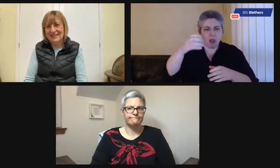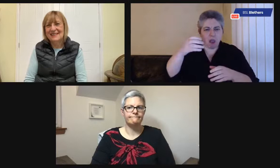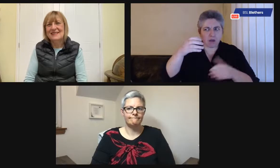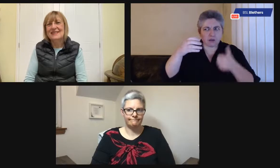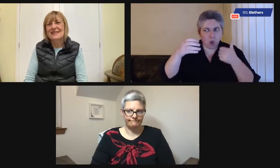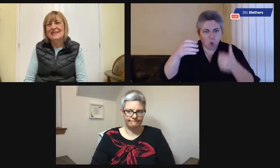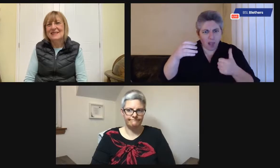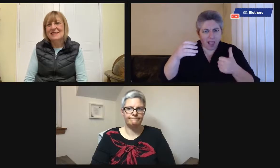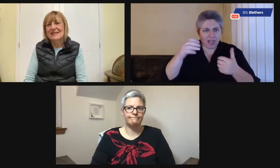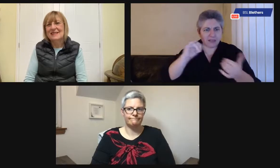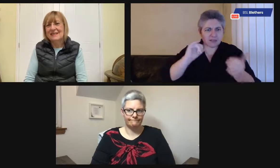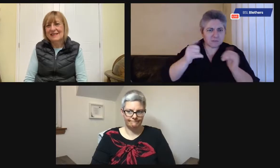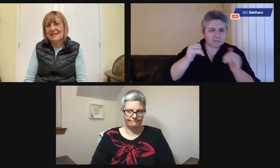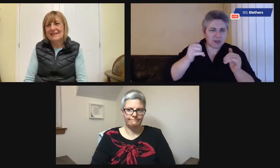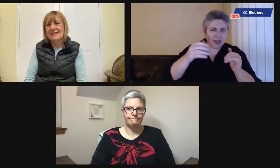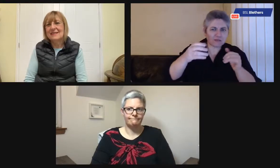dementia think that that was going to be dangerous.